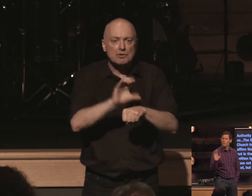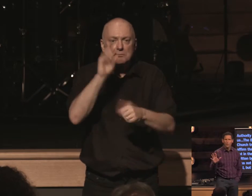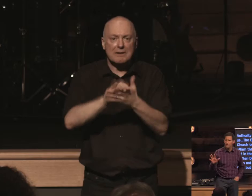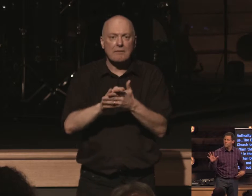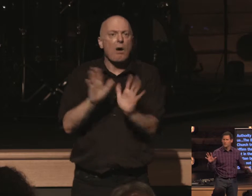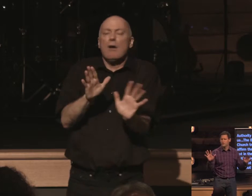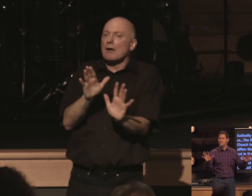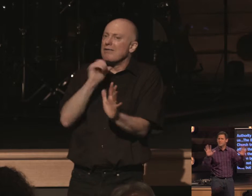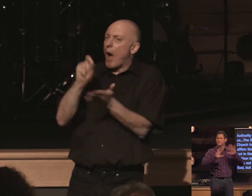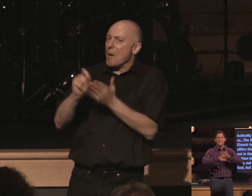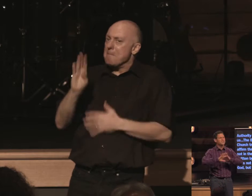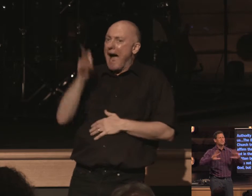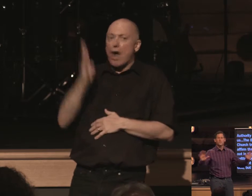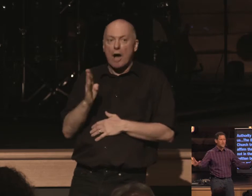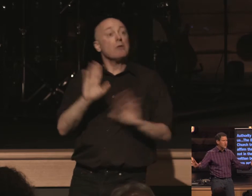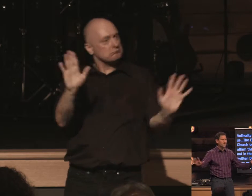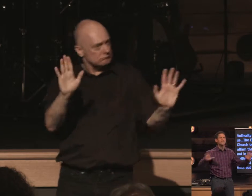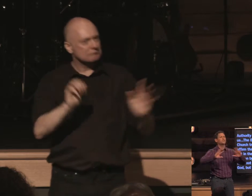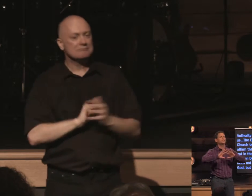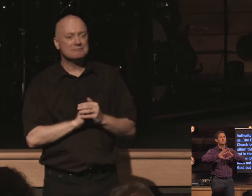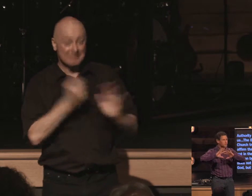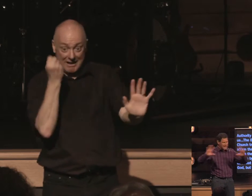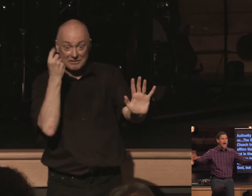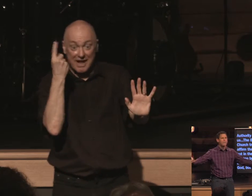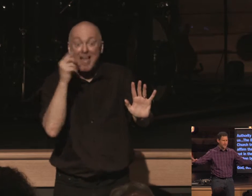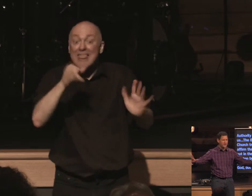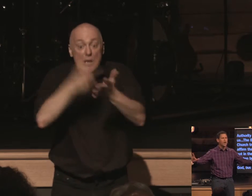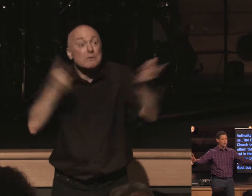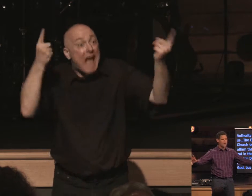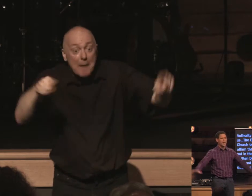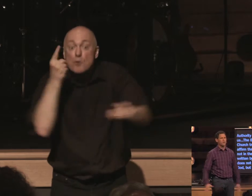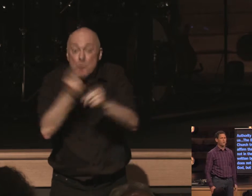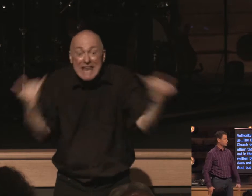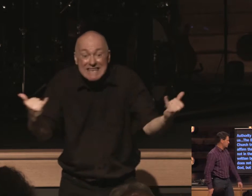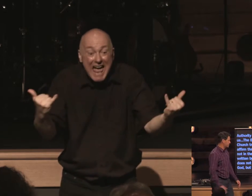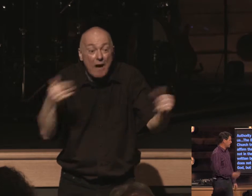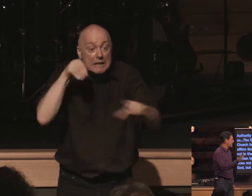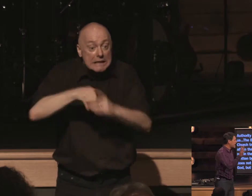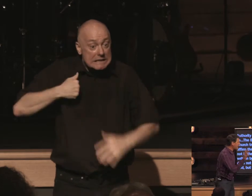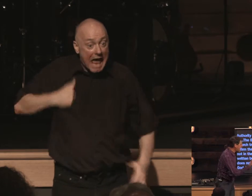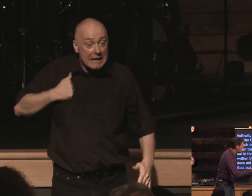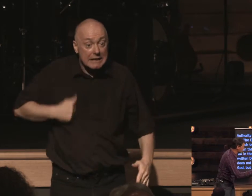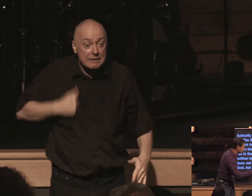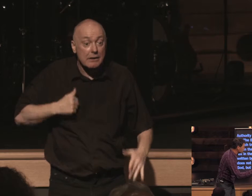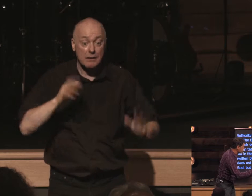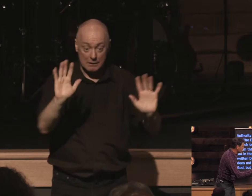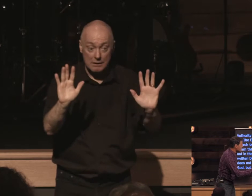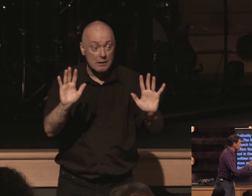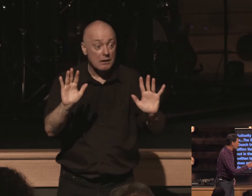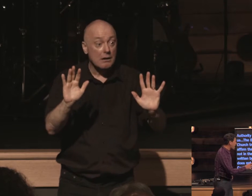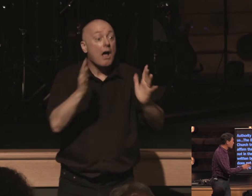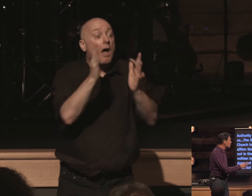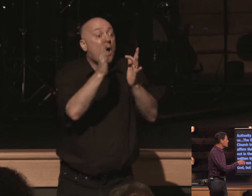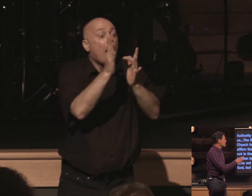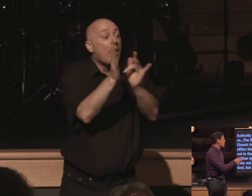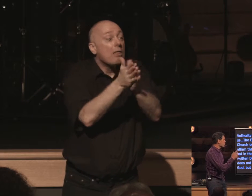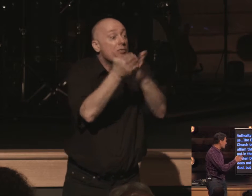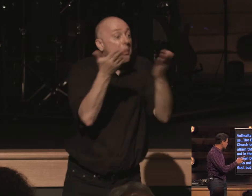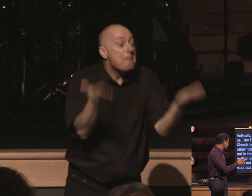important for us right now this is this is in theory this is this is what's happening right now across this land hence the bible or the basis